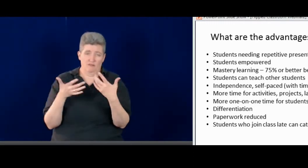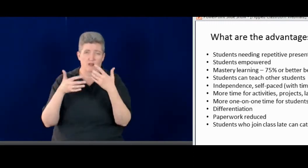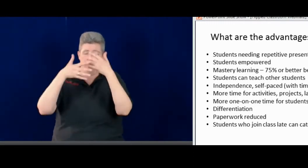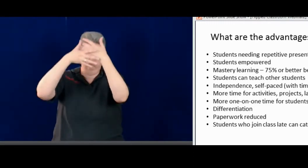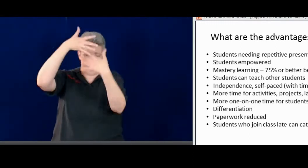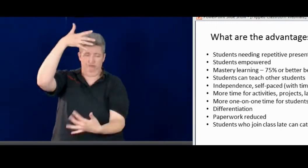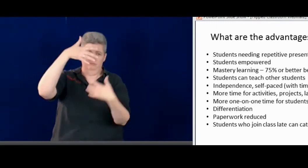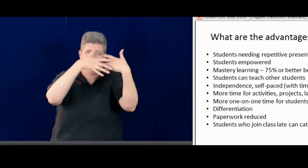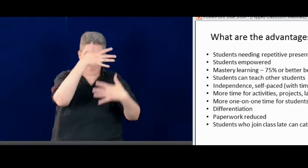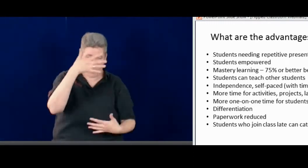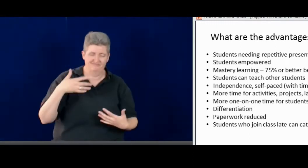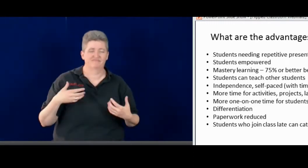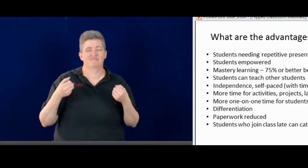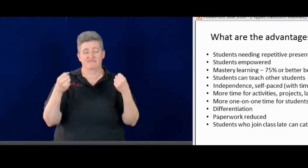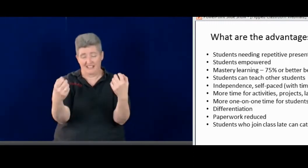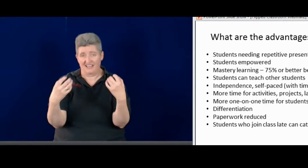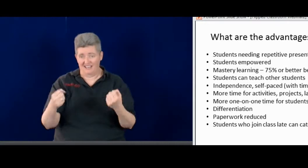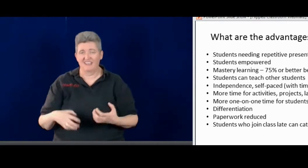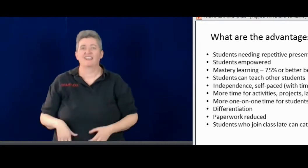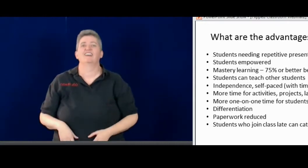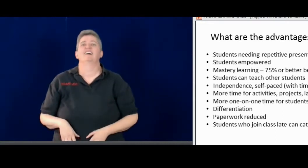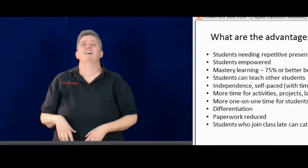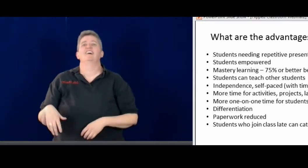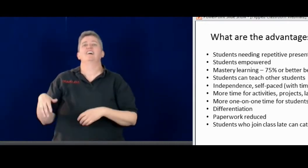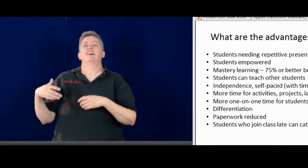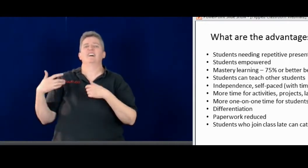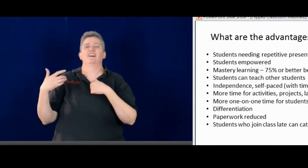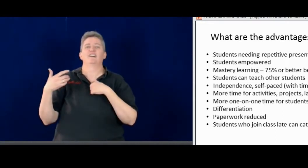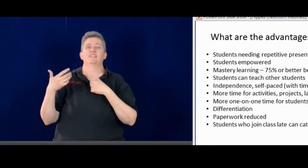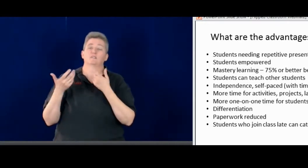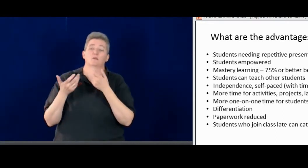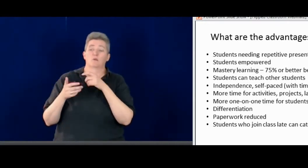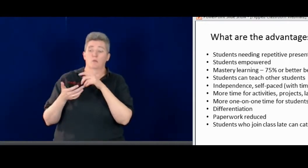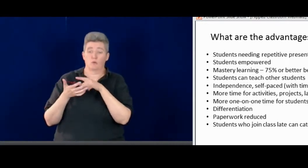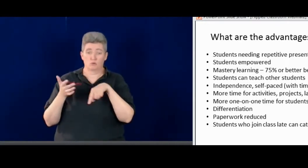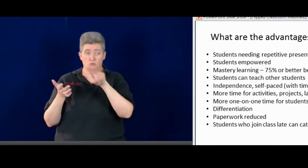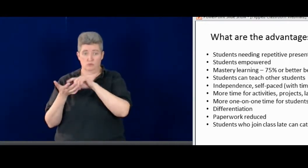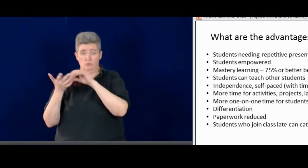So the advantages now for the flipping the classroom, there's so many.